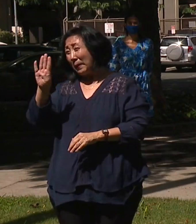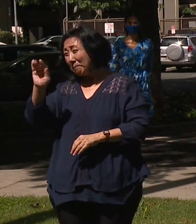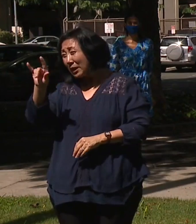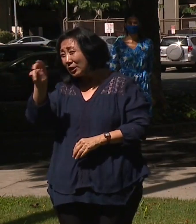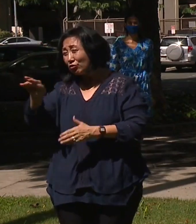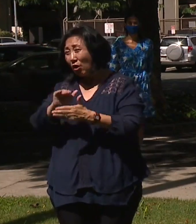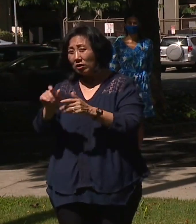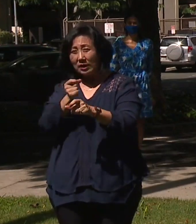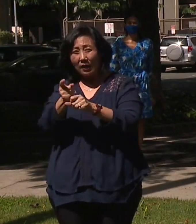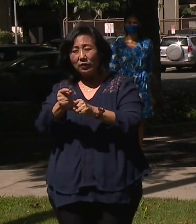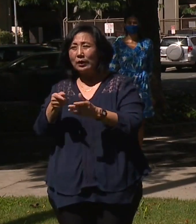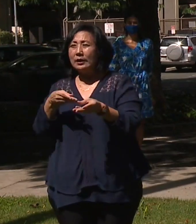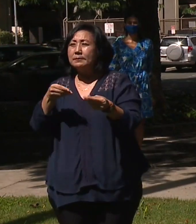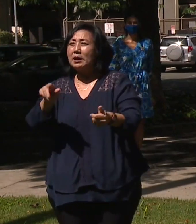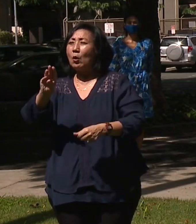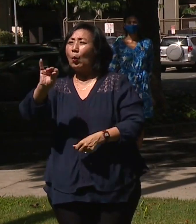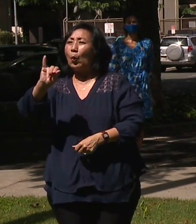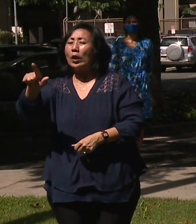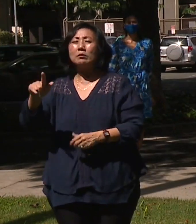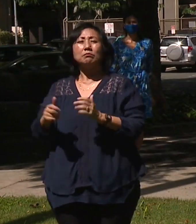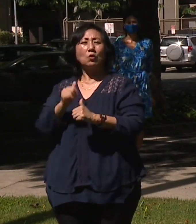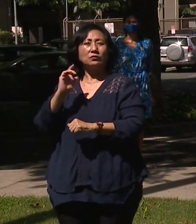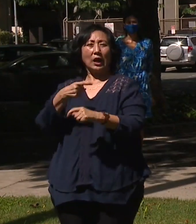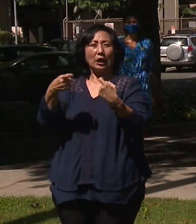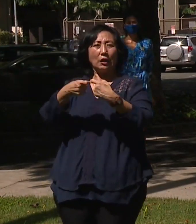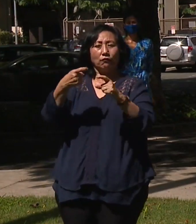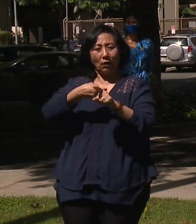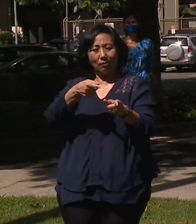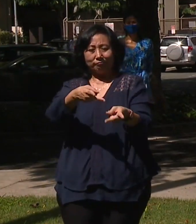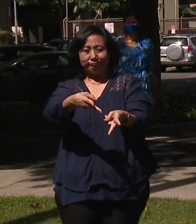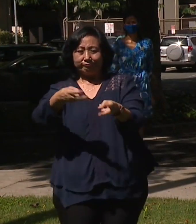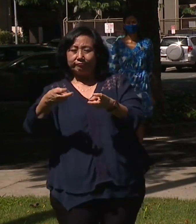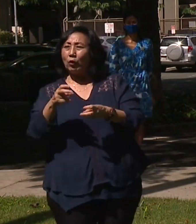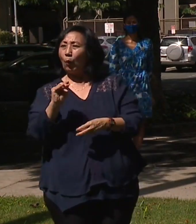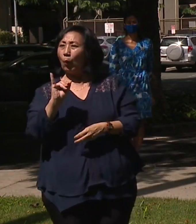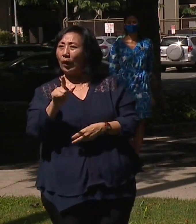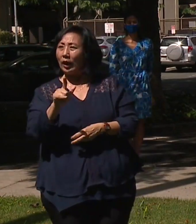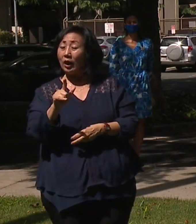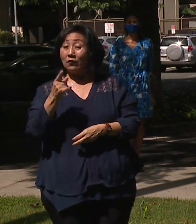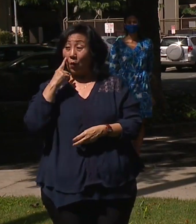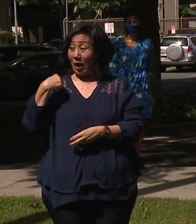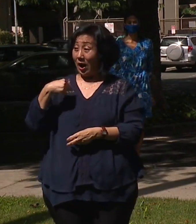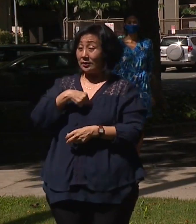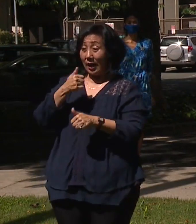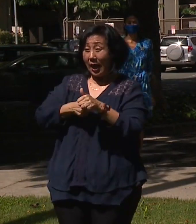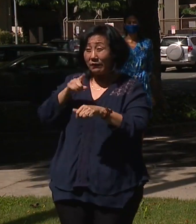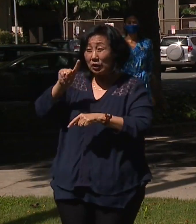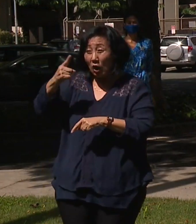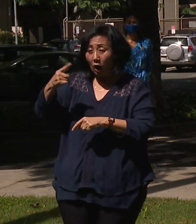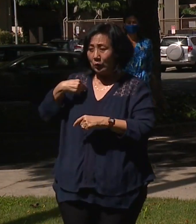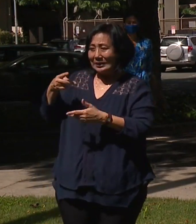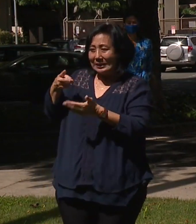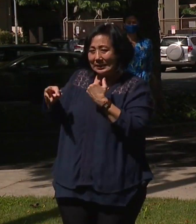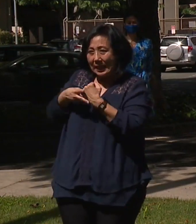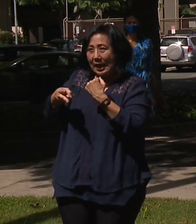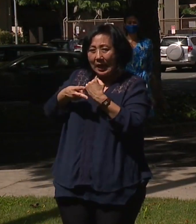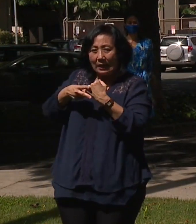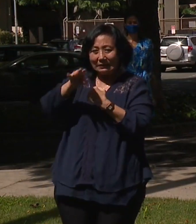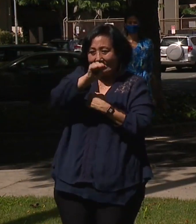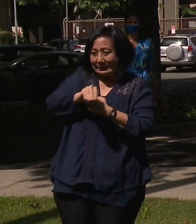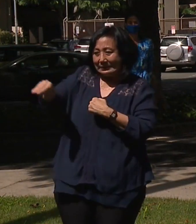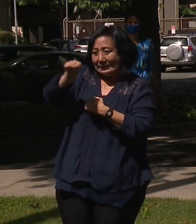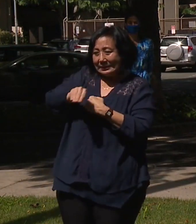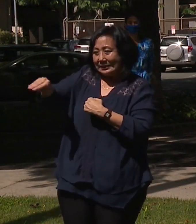a year on oil. The vast amount of our electricity is made from oil. And so for us, every dollar that we can take and put into